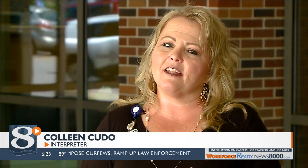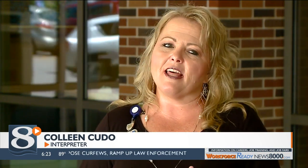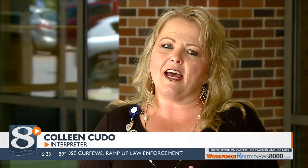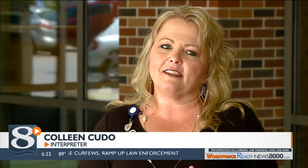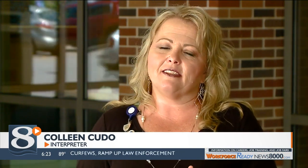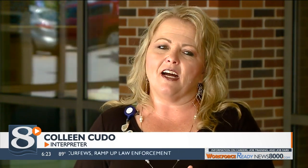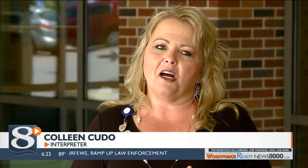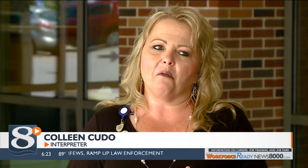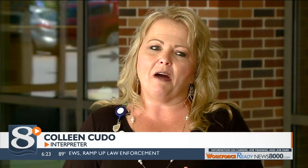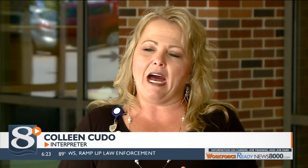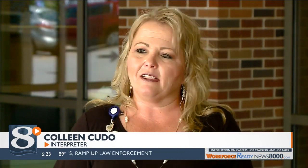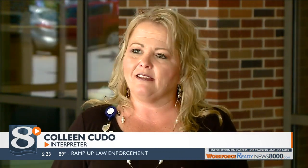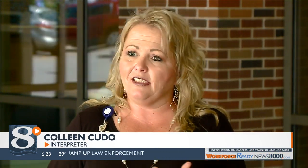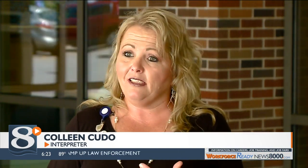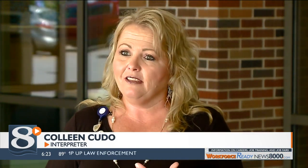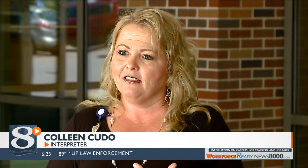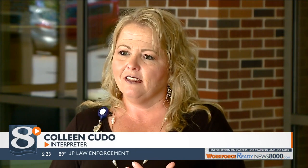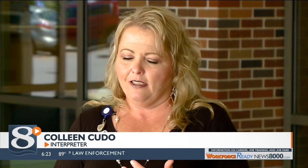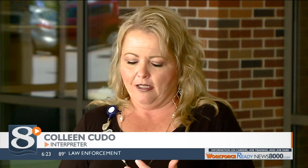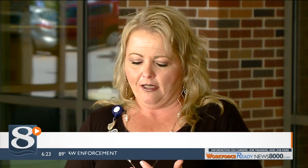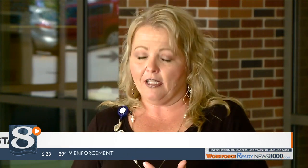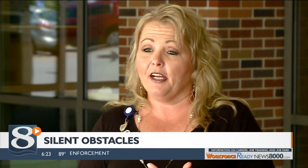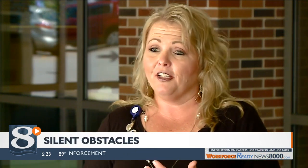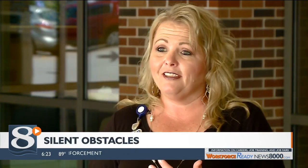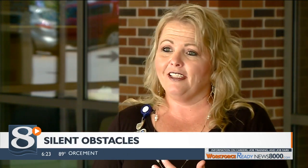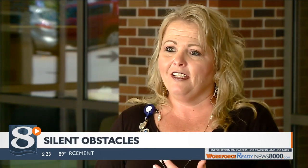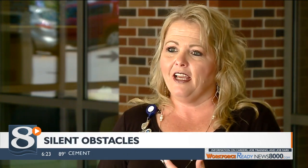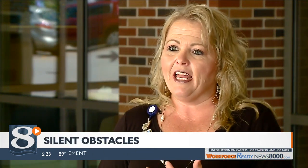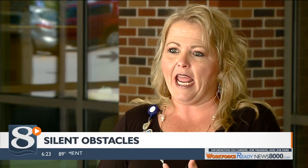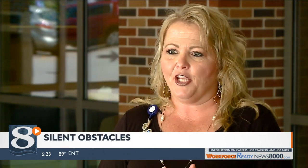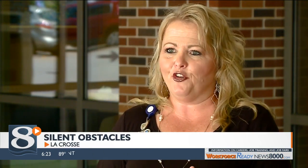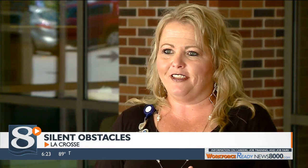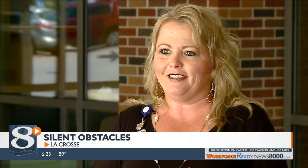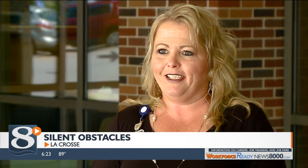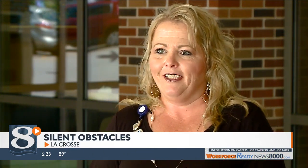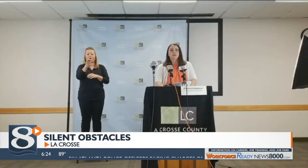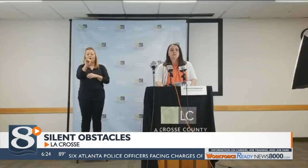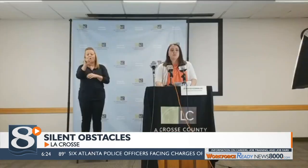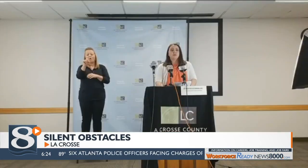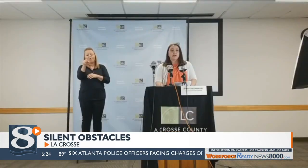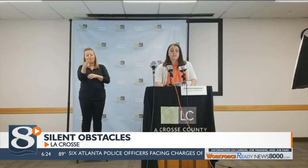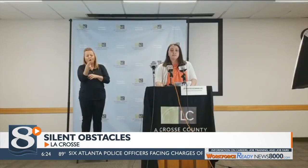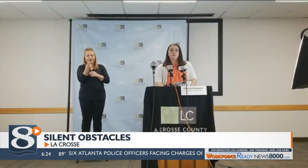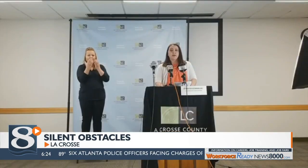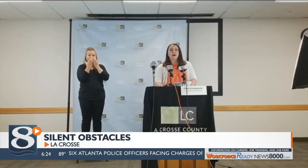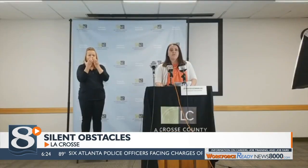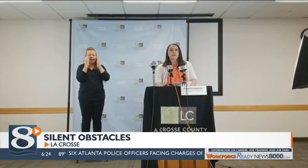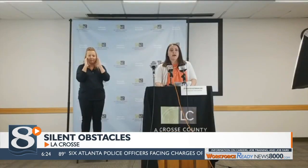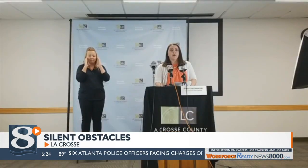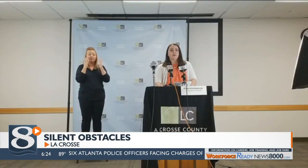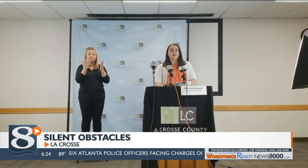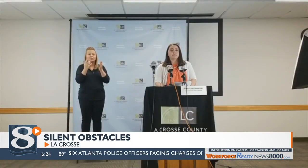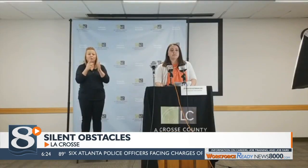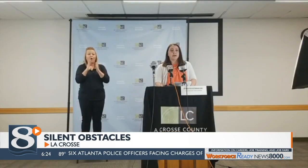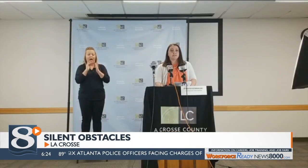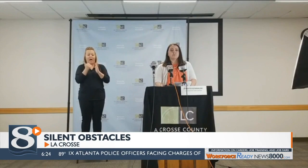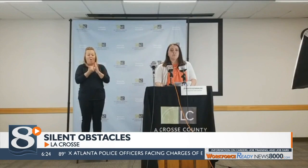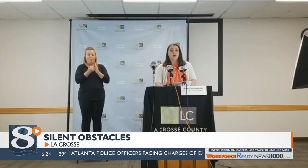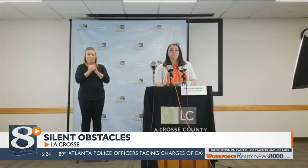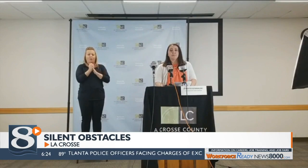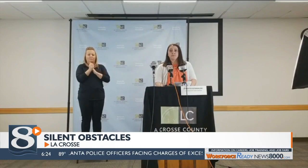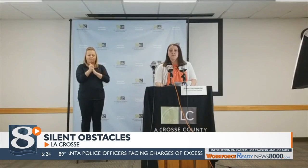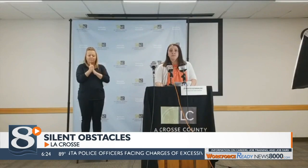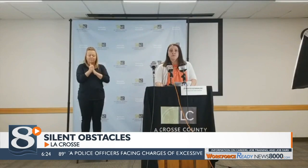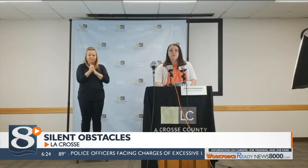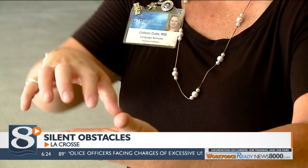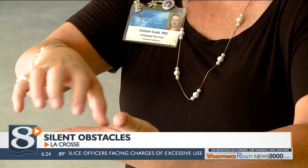towards is that honesty, clarity and accuracy. When I'm interpreting, I take the information and